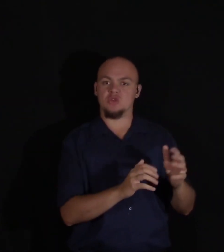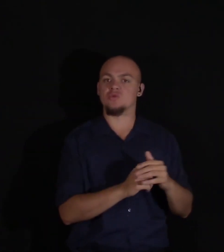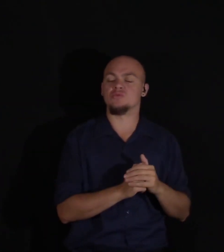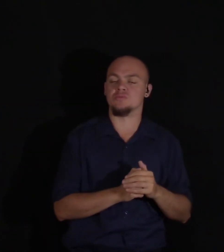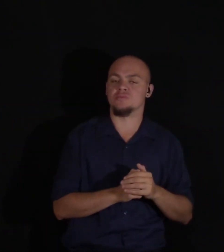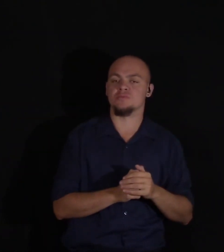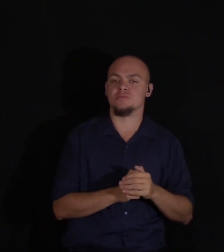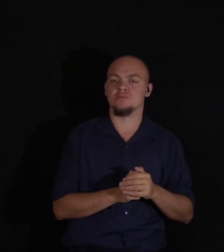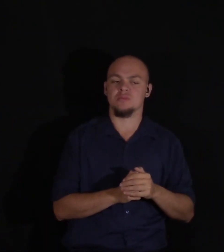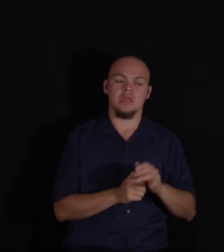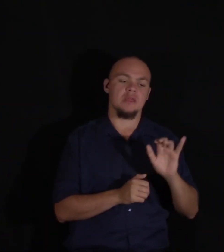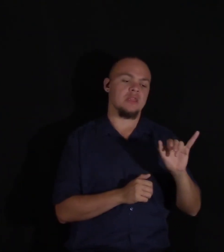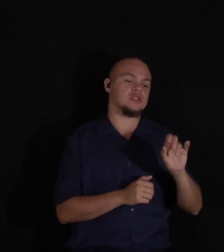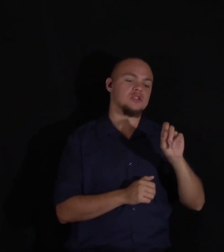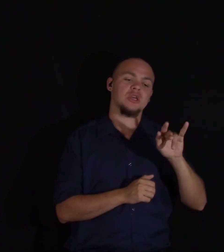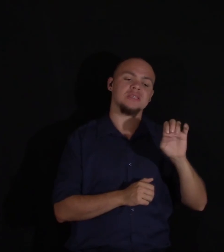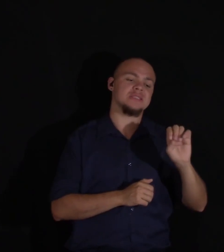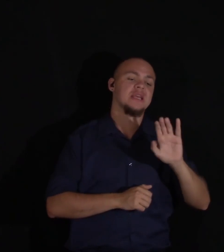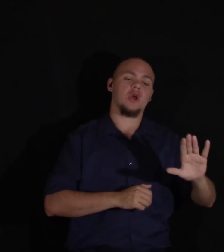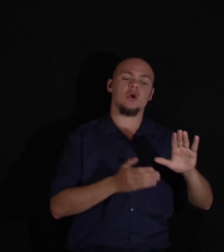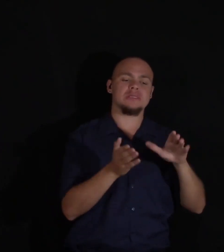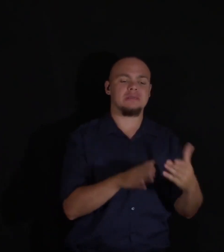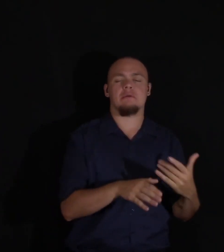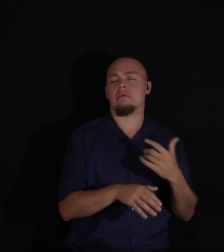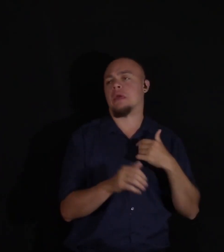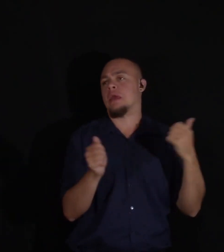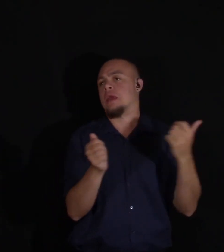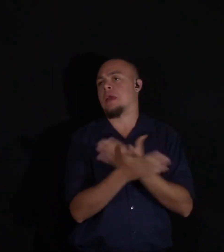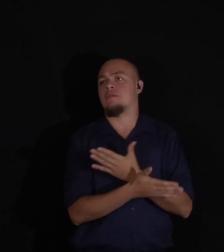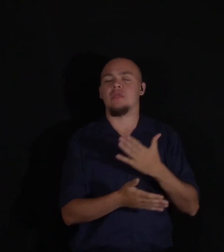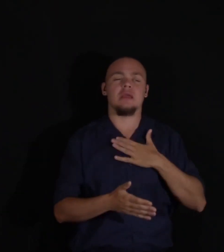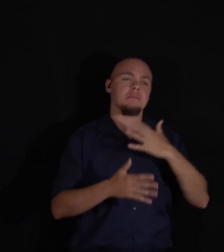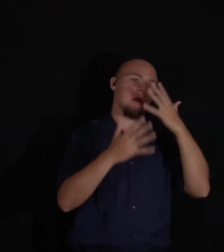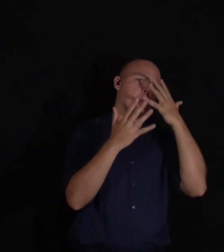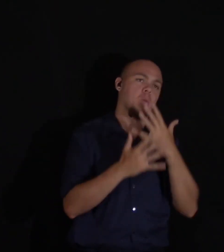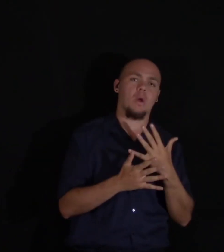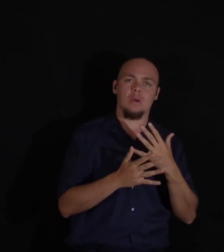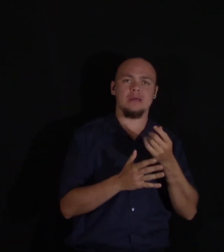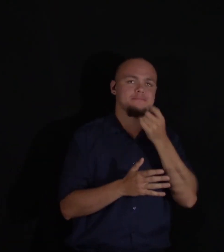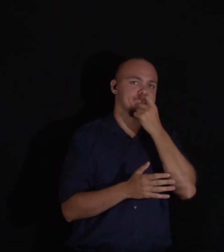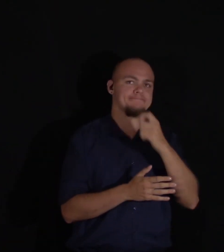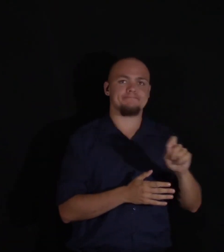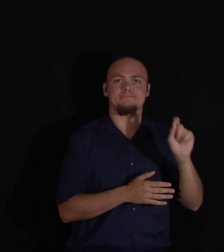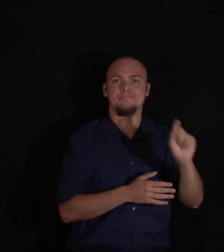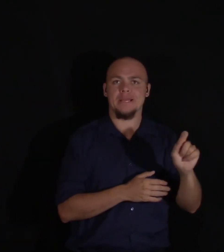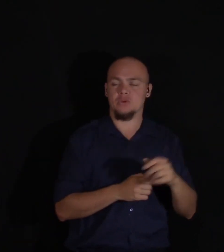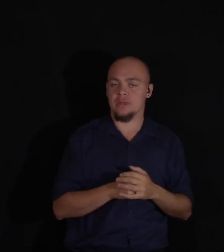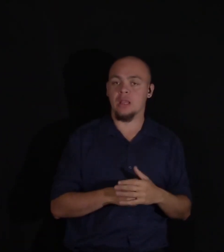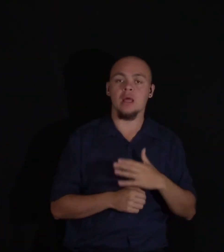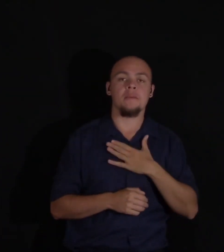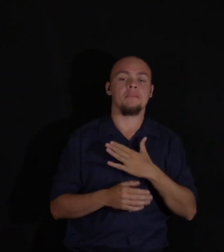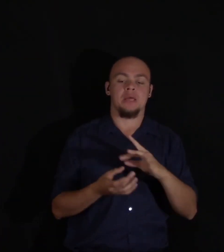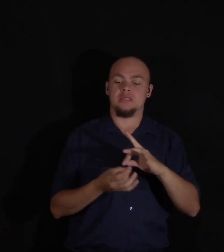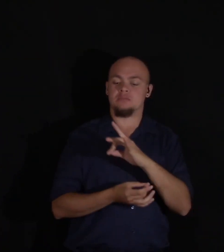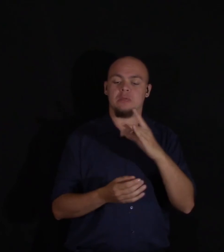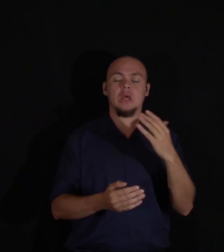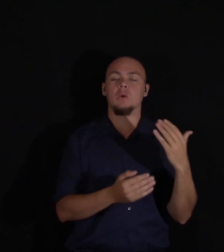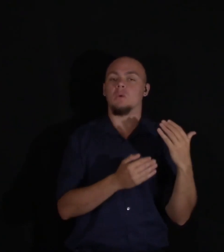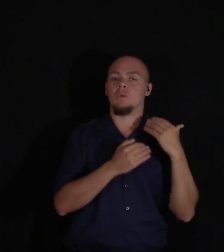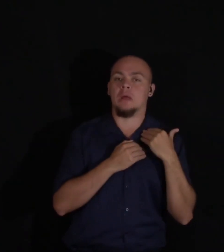miserable epic from which I dated all my woe. The weight upon my spirit was sensibly lightened as